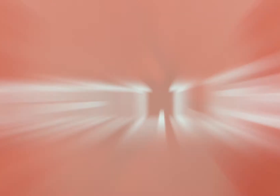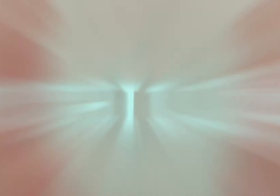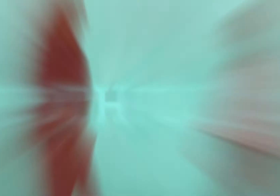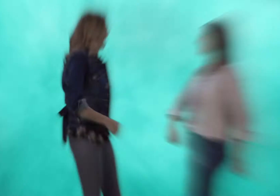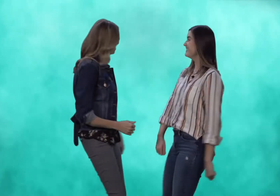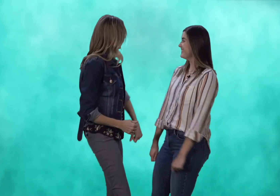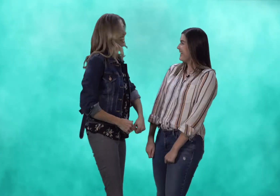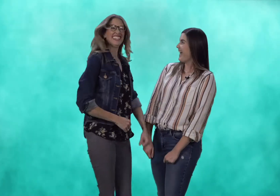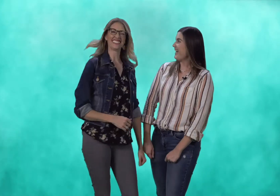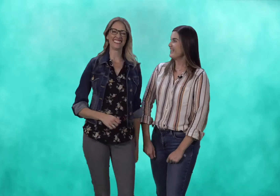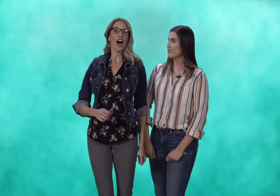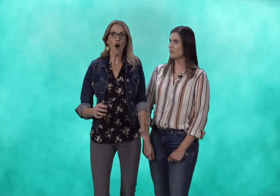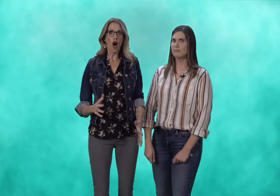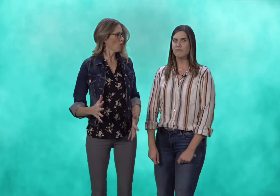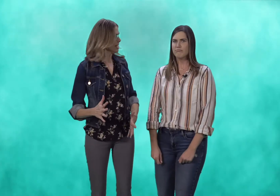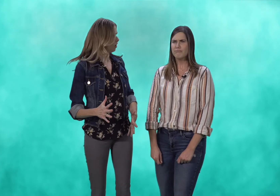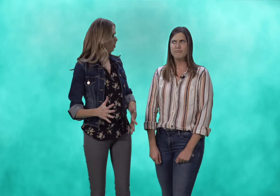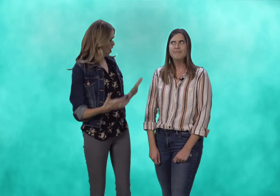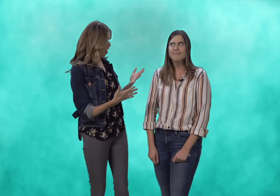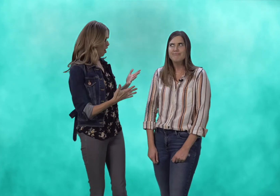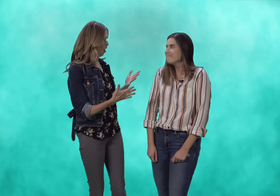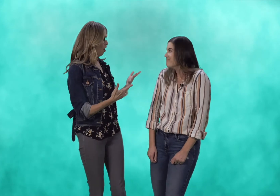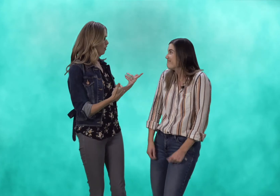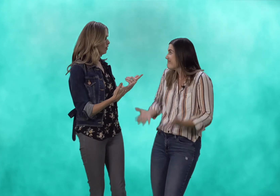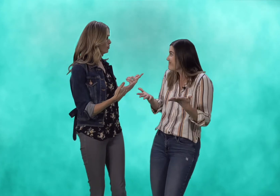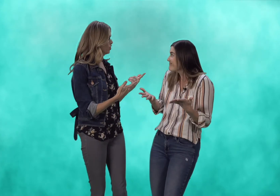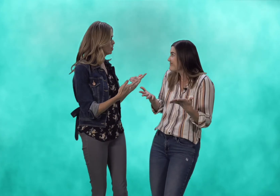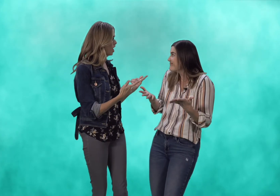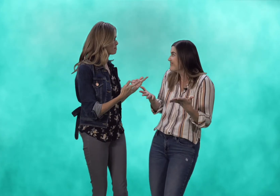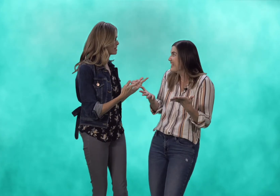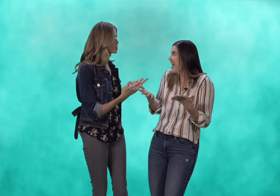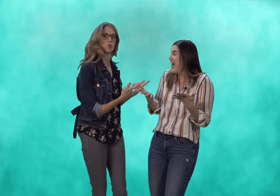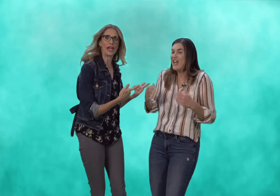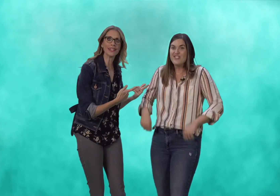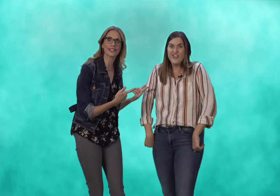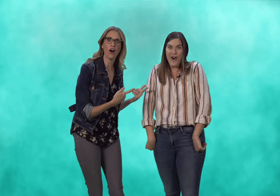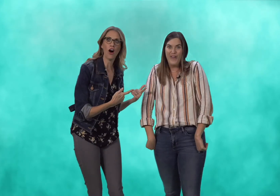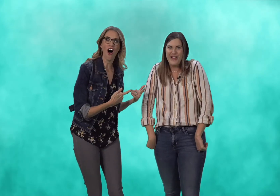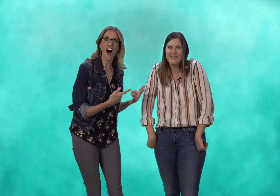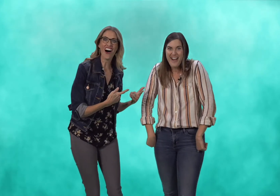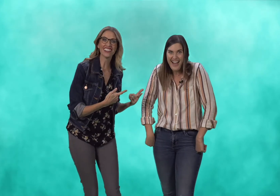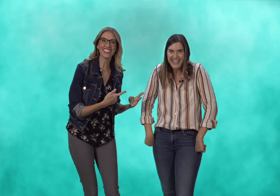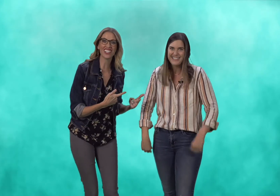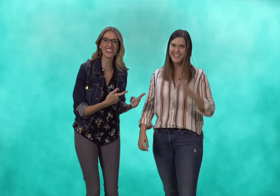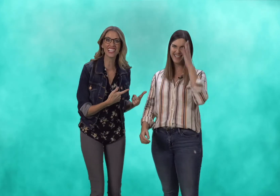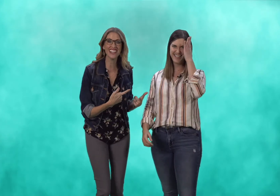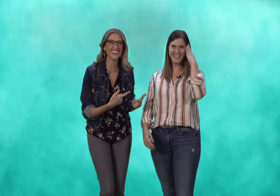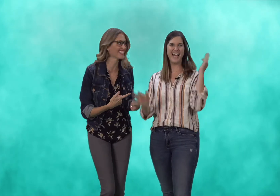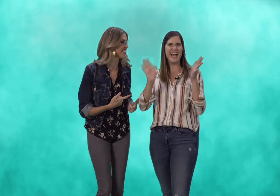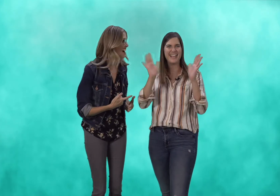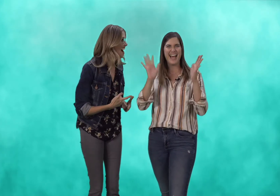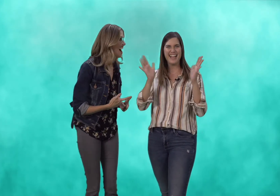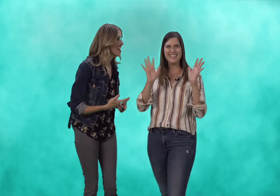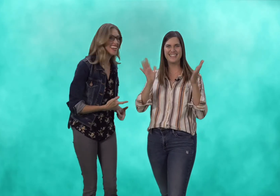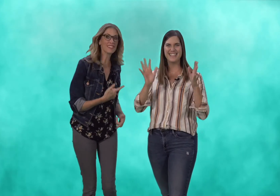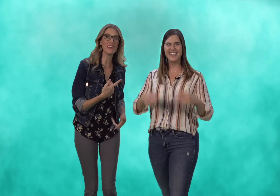hey wait wait you're not miss wit no we're not who's here hi guys it's miss